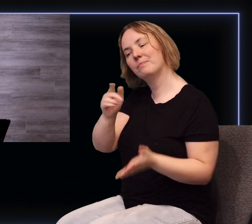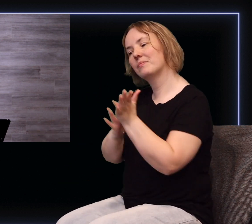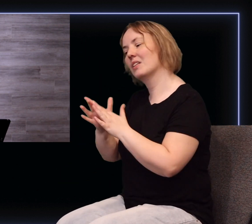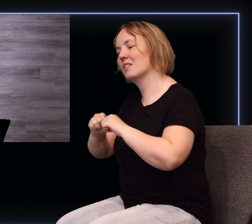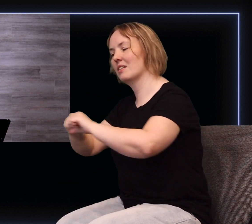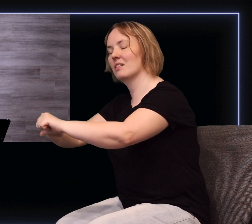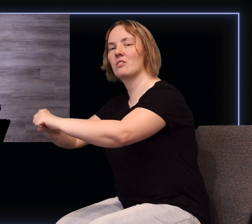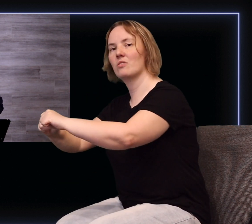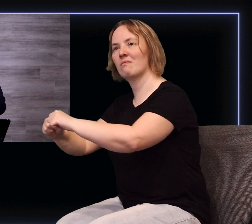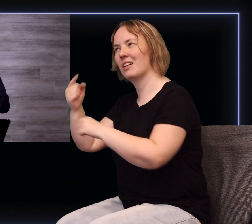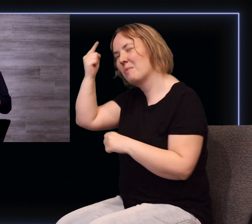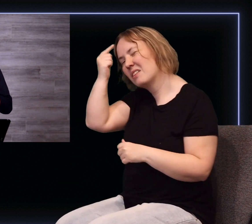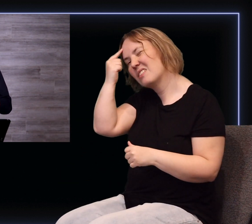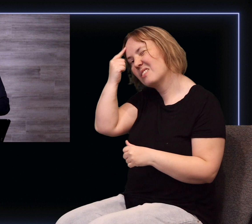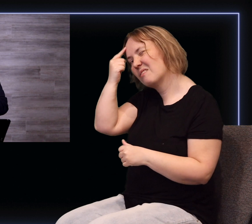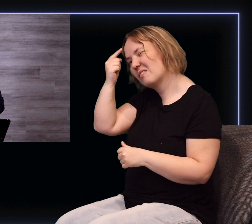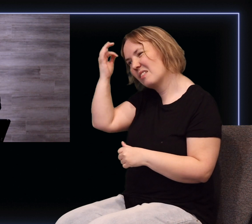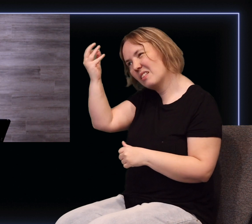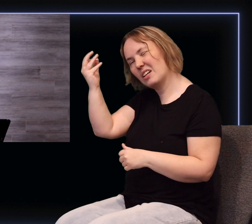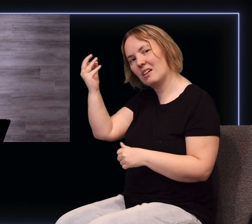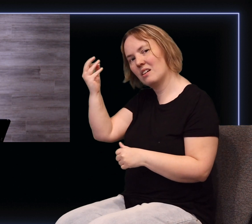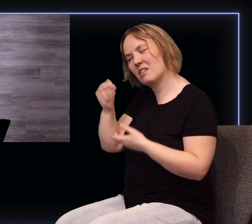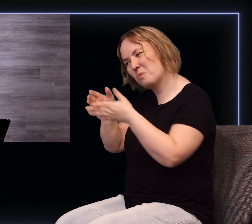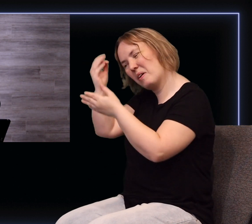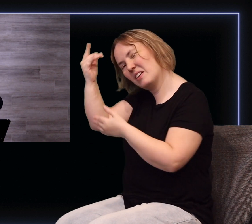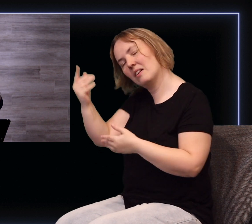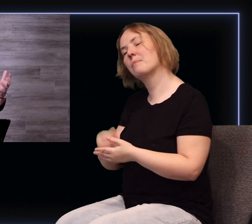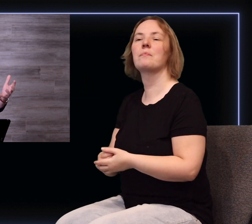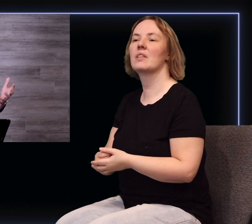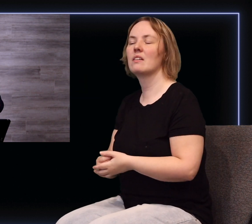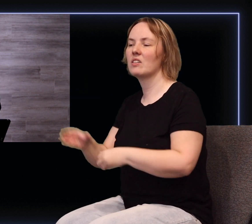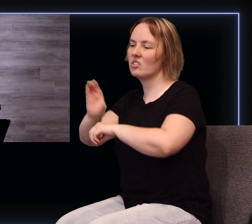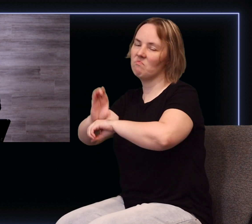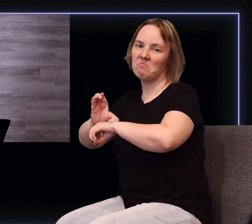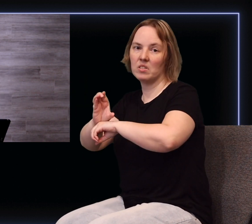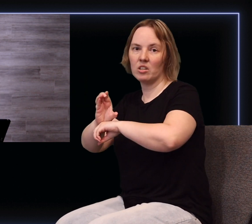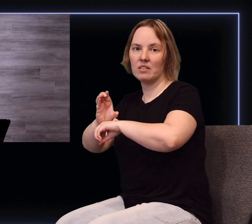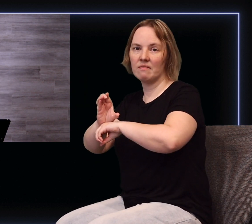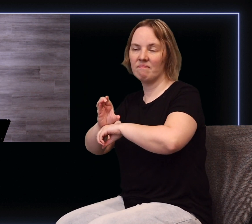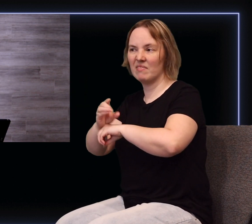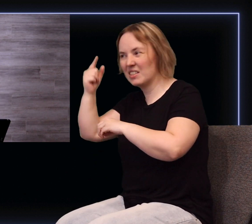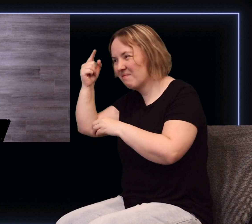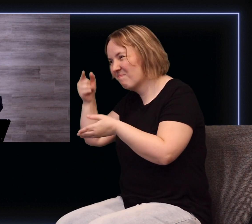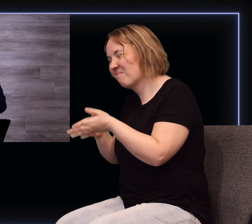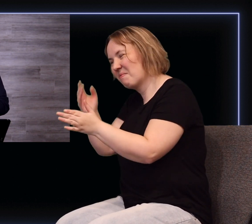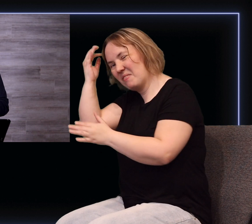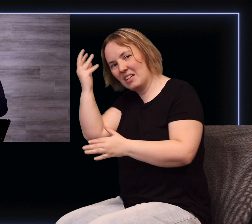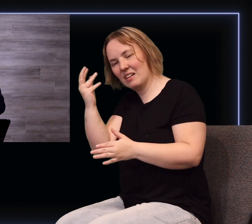continues to talk about this mindset of that person, and I would say even as a church congregation, this mindset of people who actually